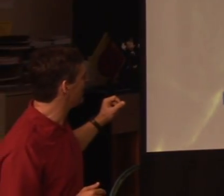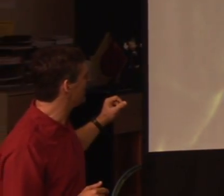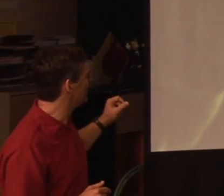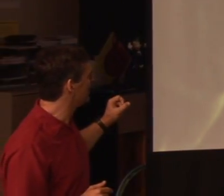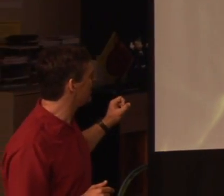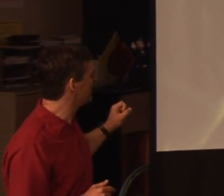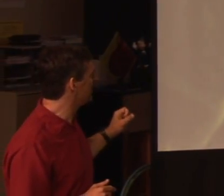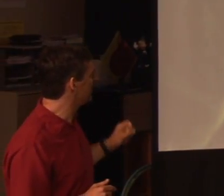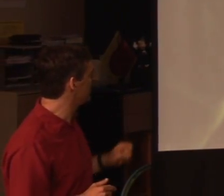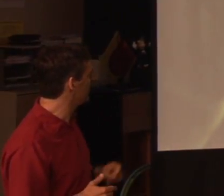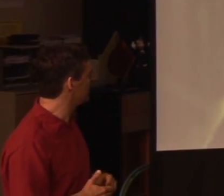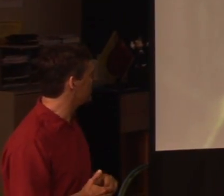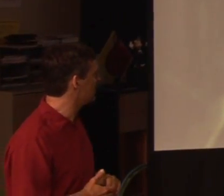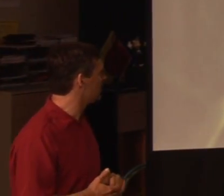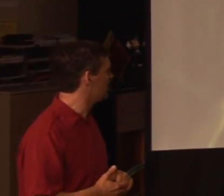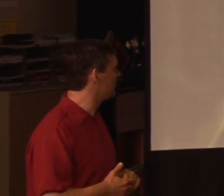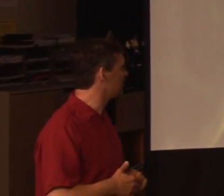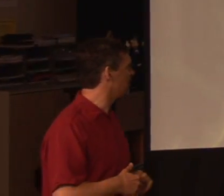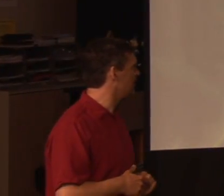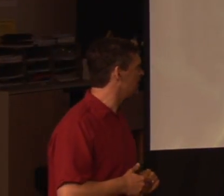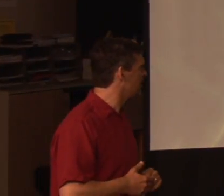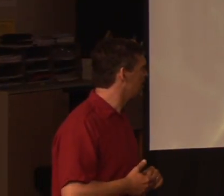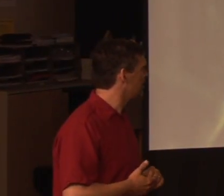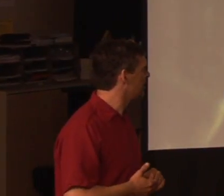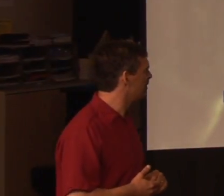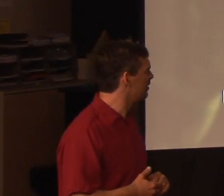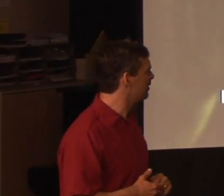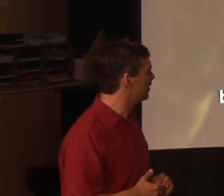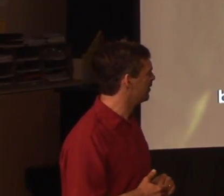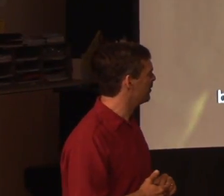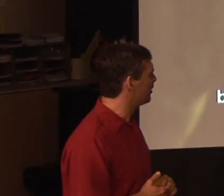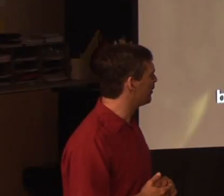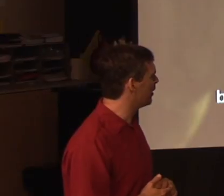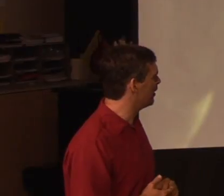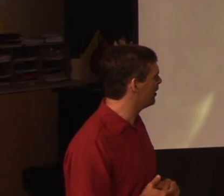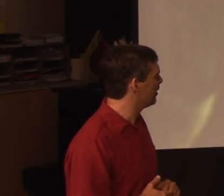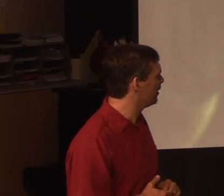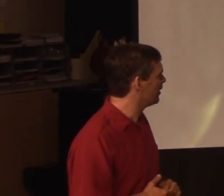So, When the fool takes the choice between what is right and what is easy.